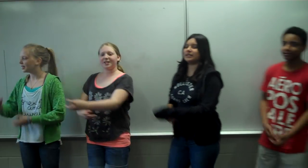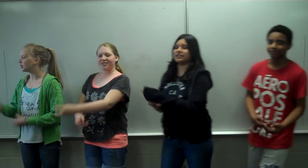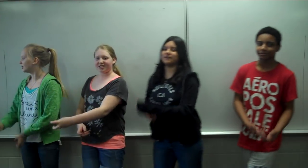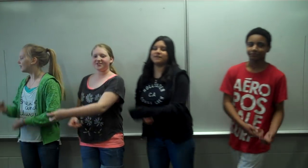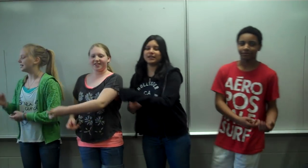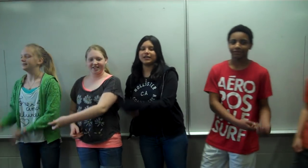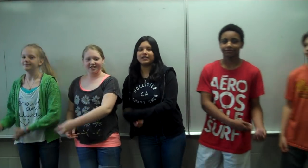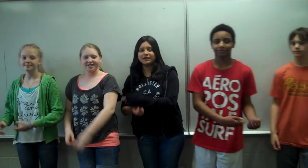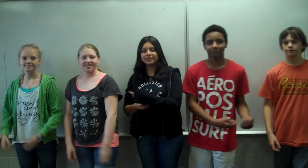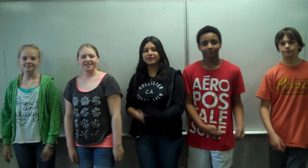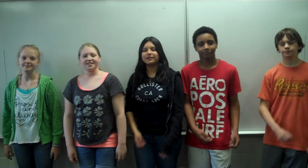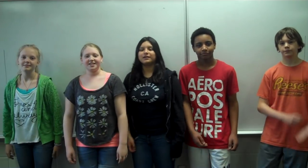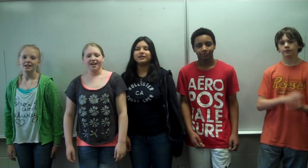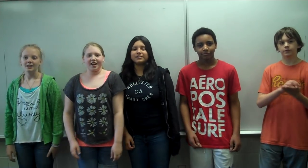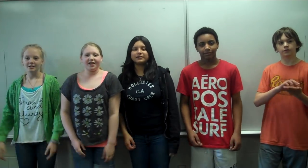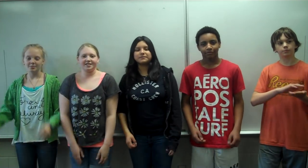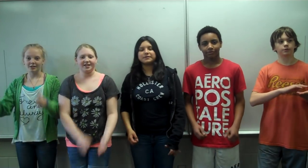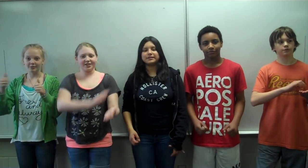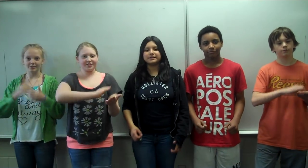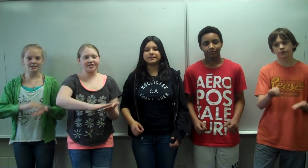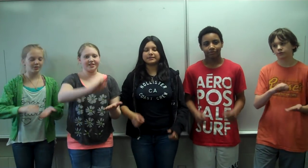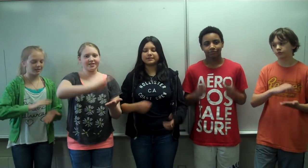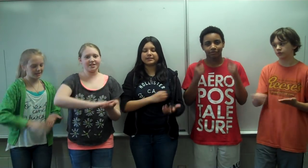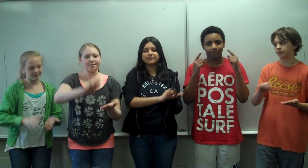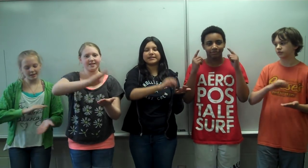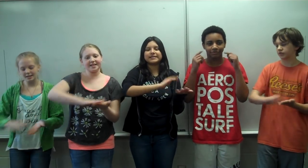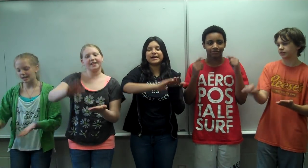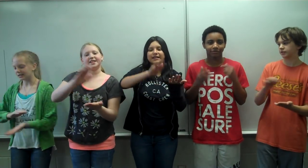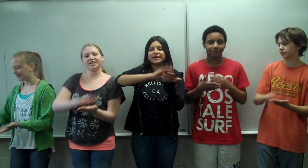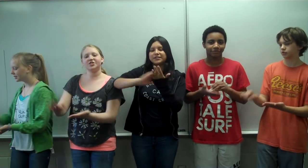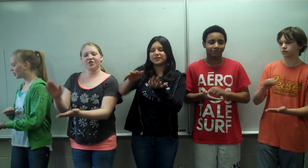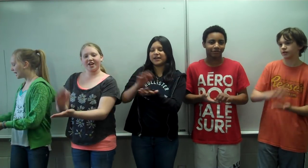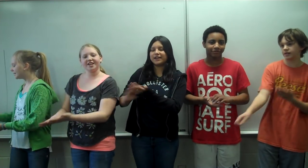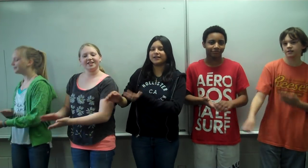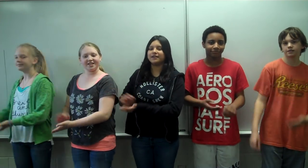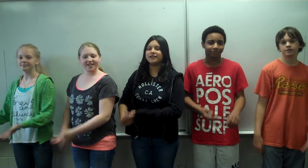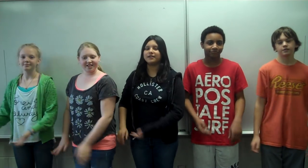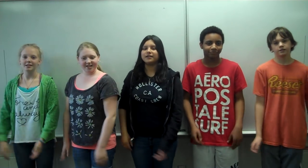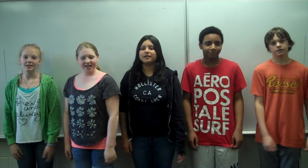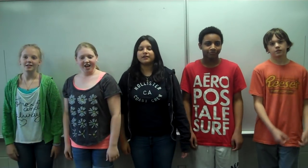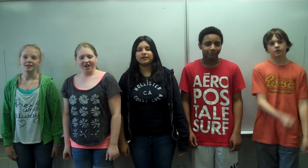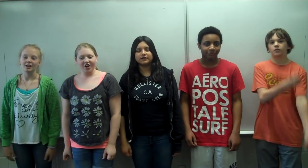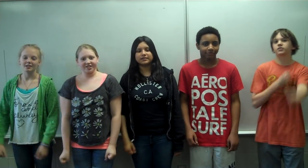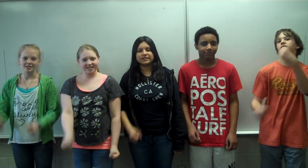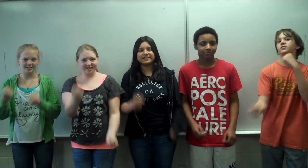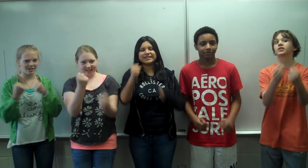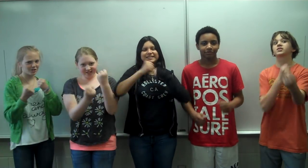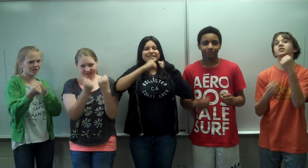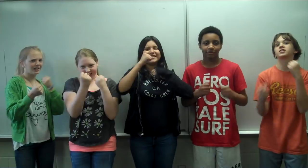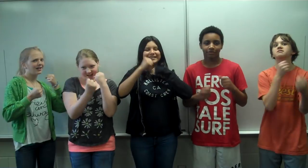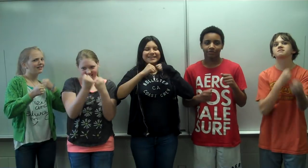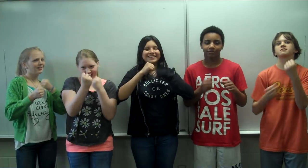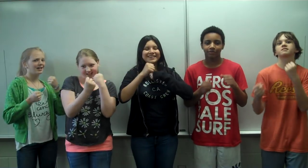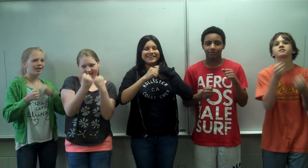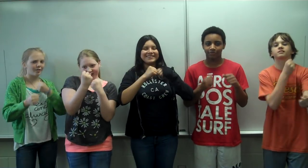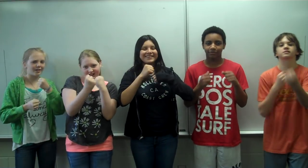British invade Exploited resources by selling trade Caused dissension and a little